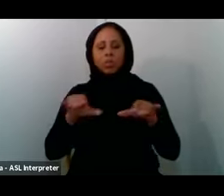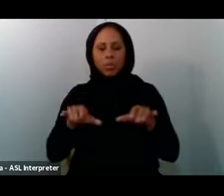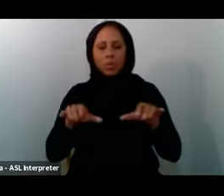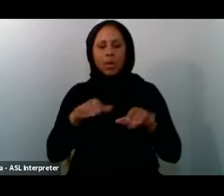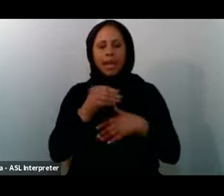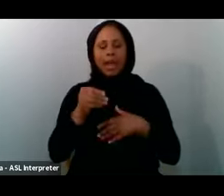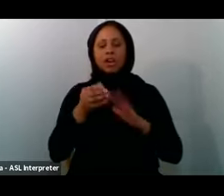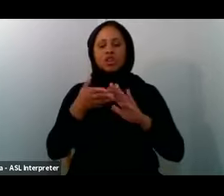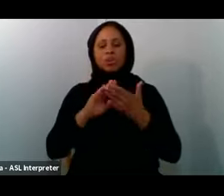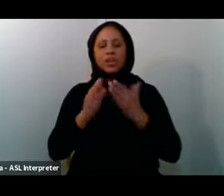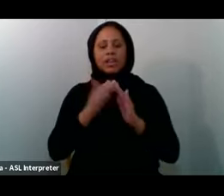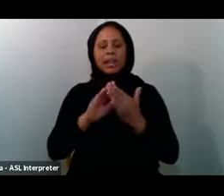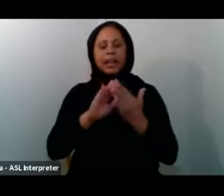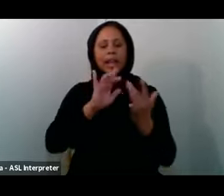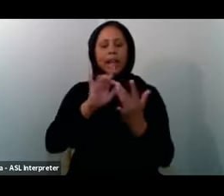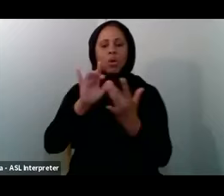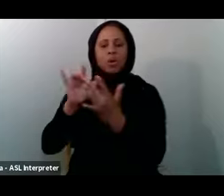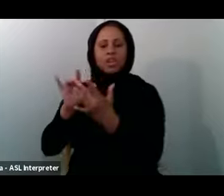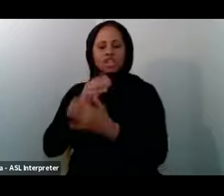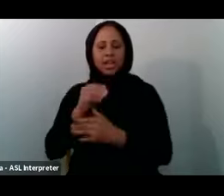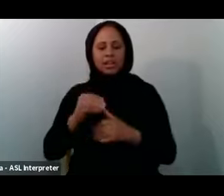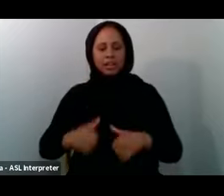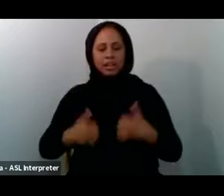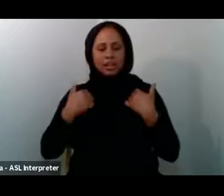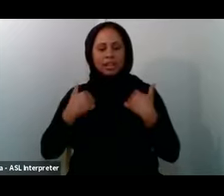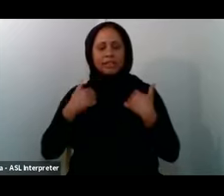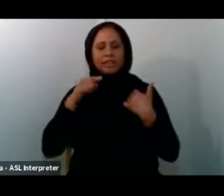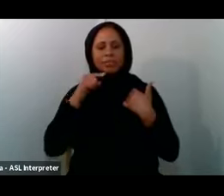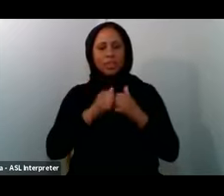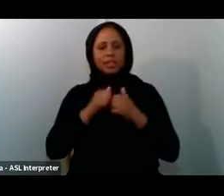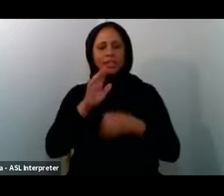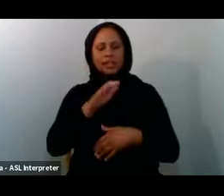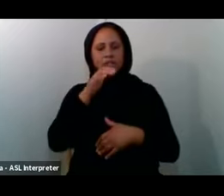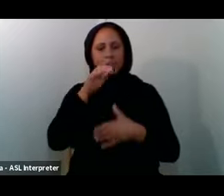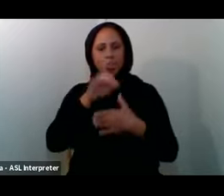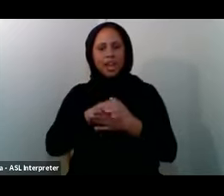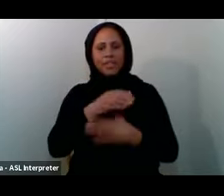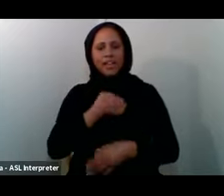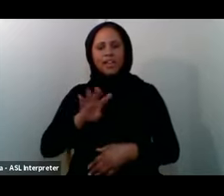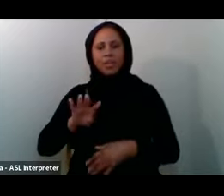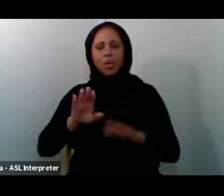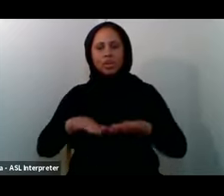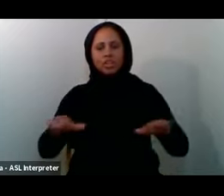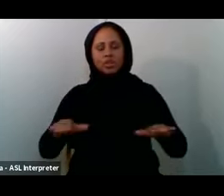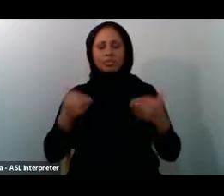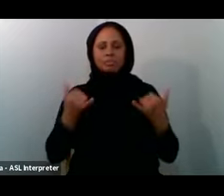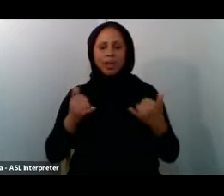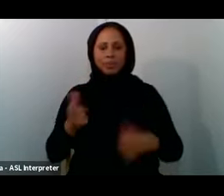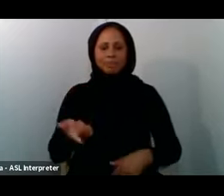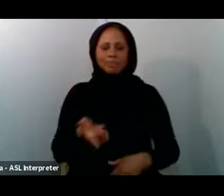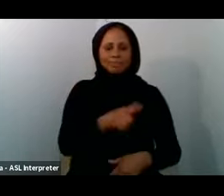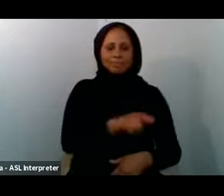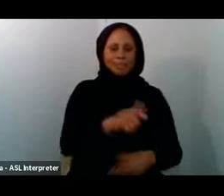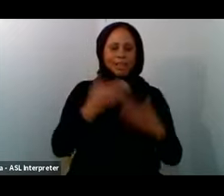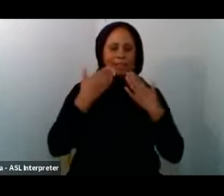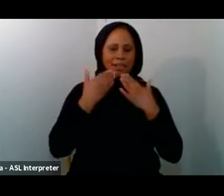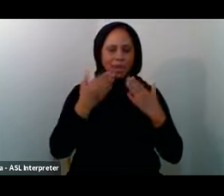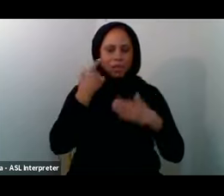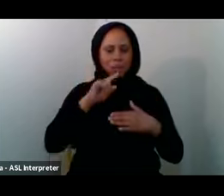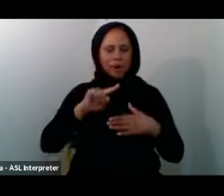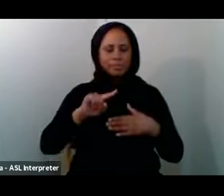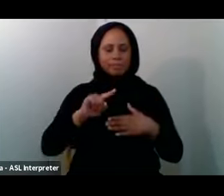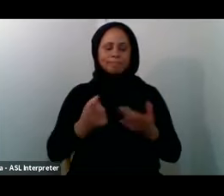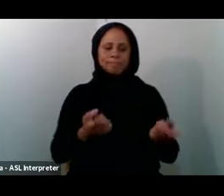Wauwatosa, Wisconsin, with his wife and four children. So take it away, Sheikh Noman. Thank you so much for being here with us. And